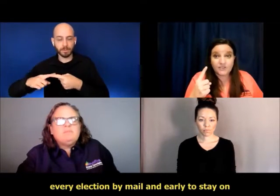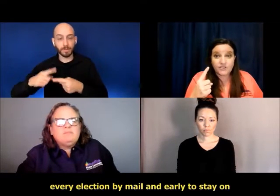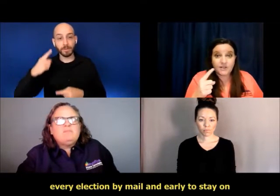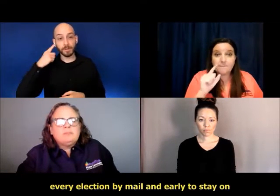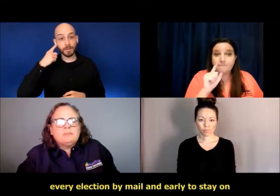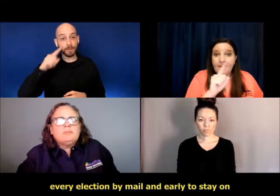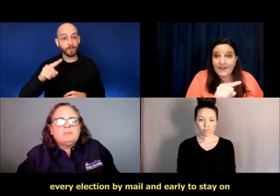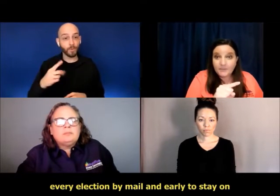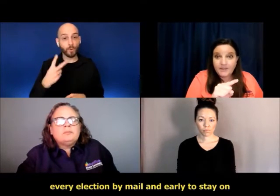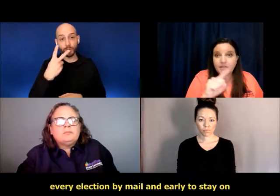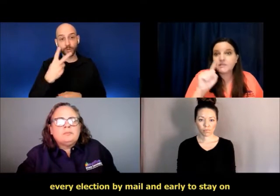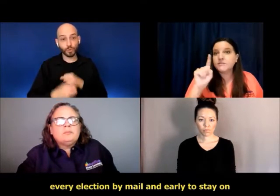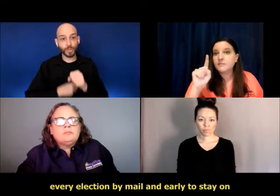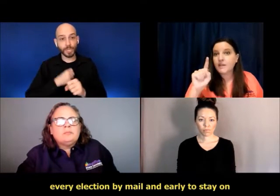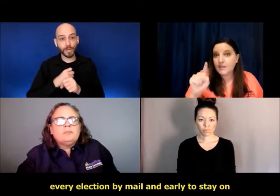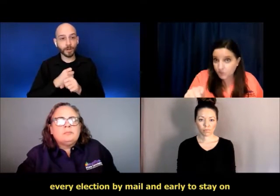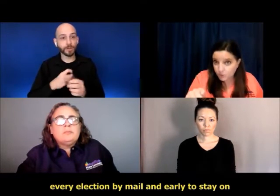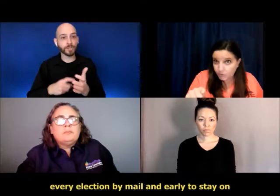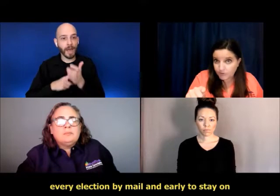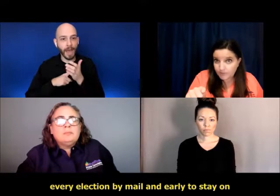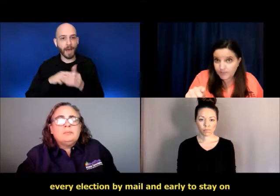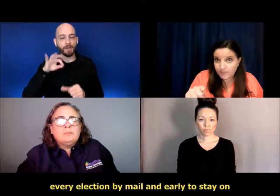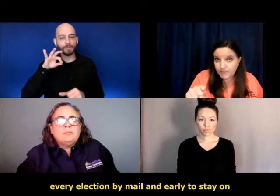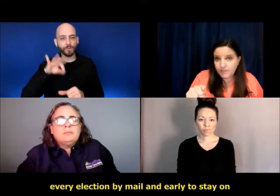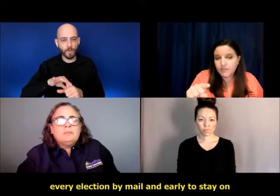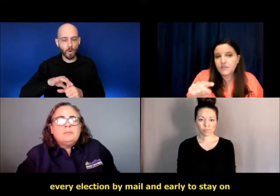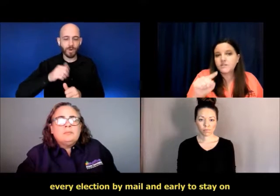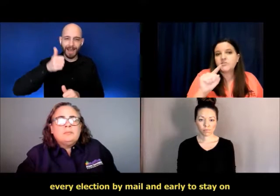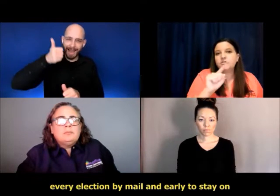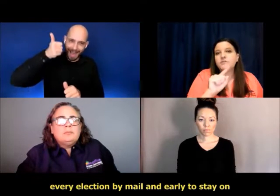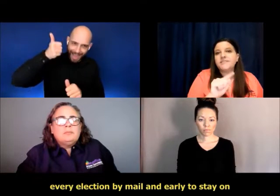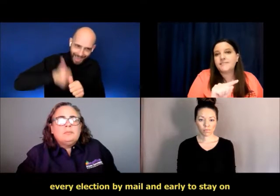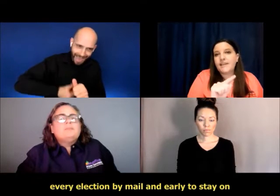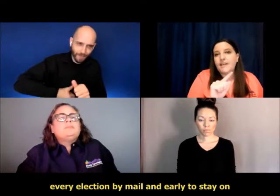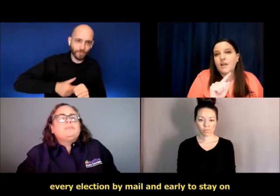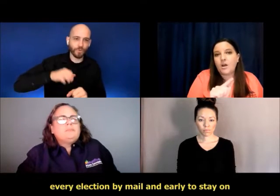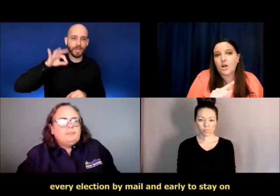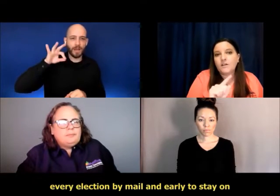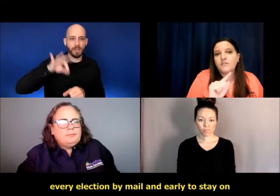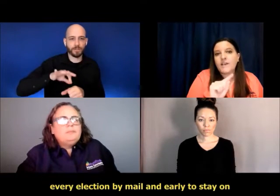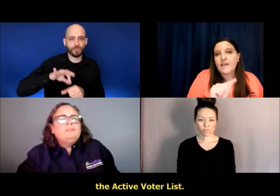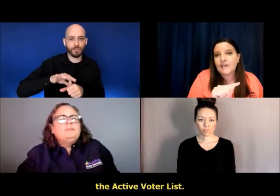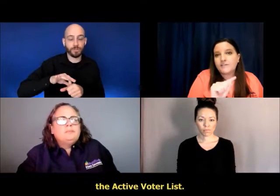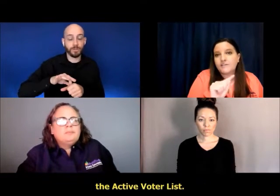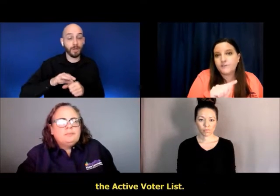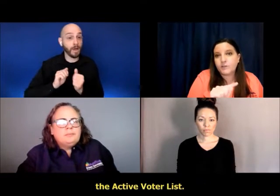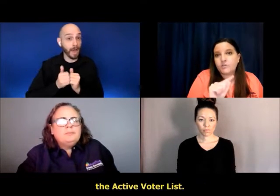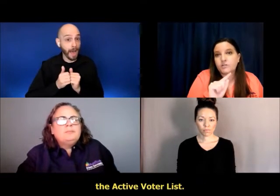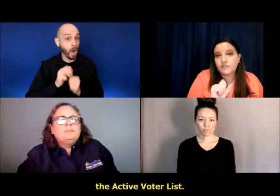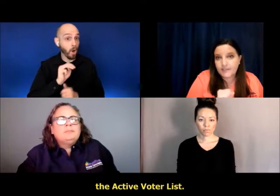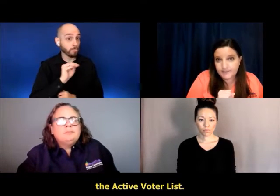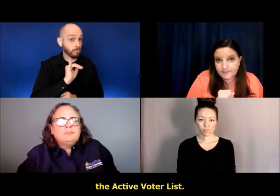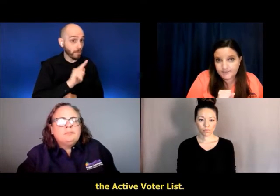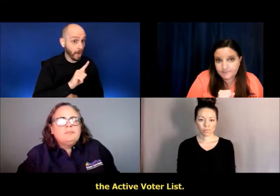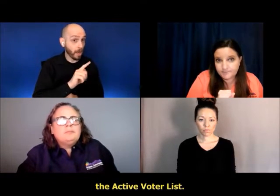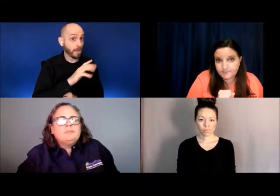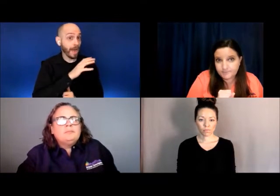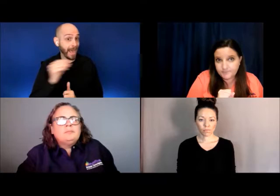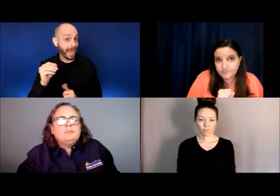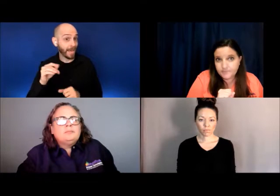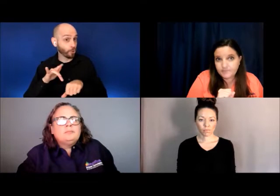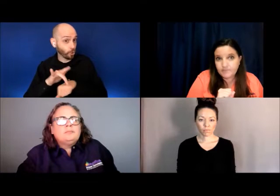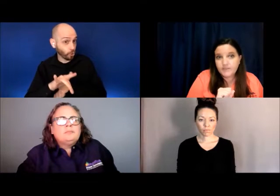election by mail and early to stay on the active voter list.